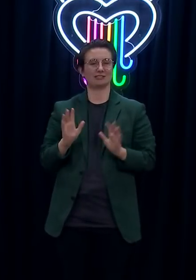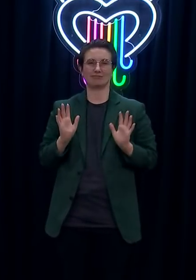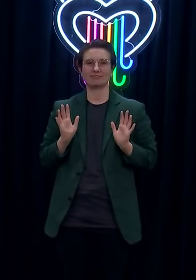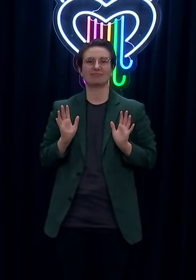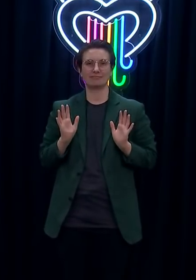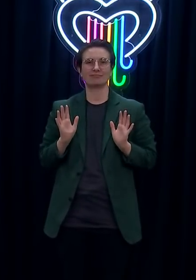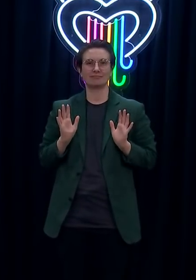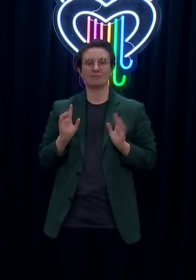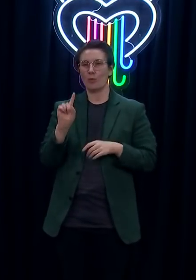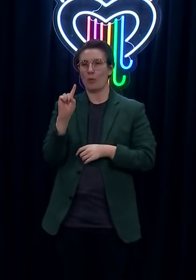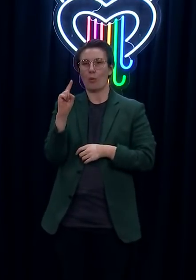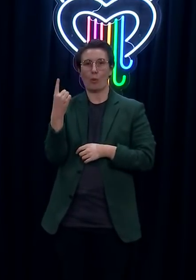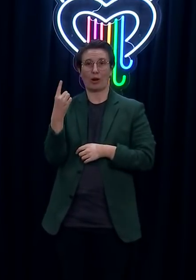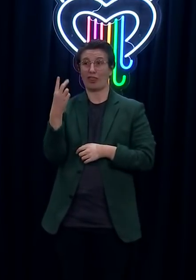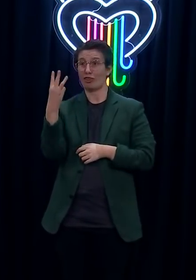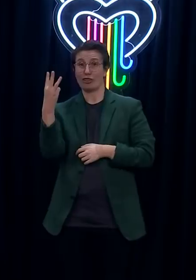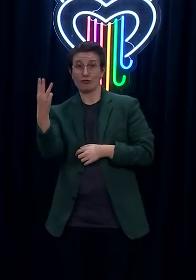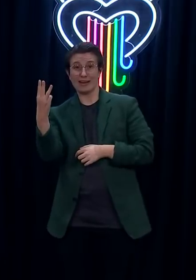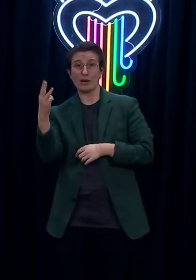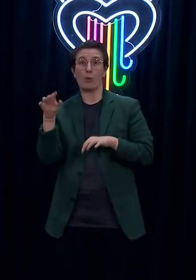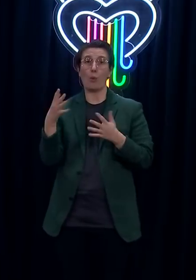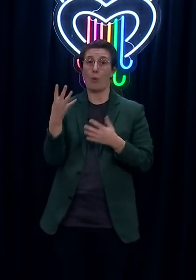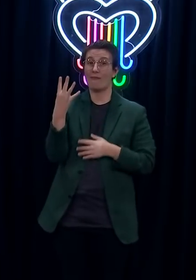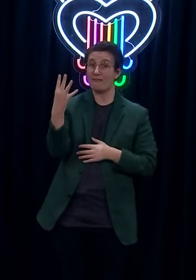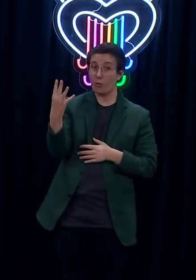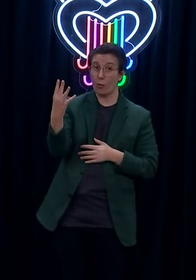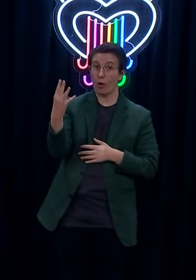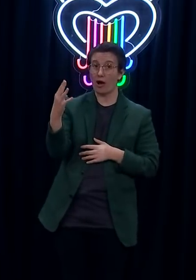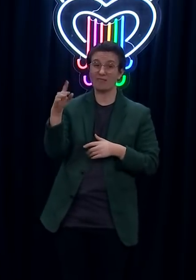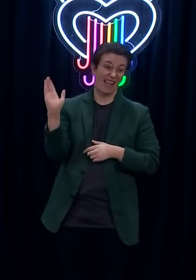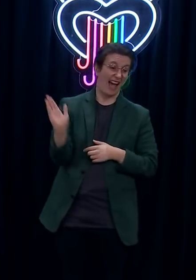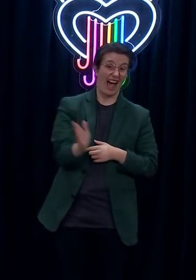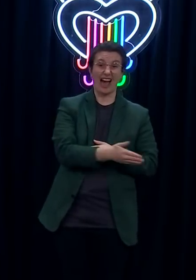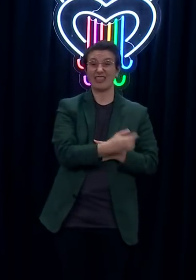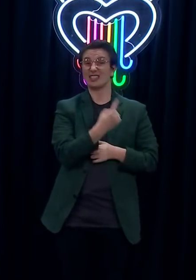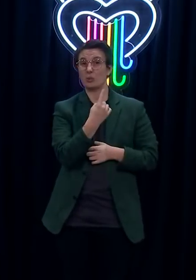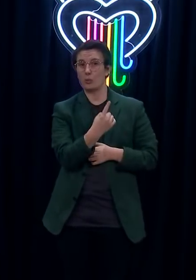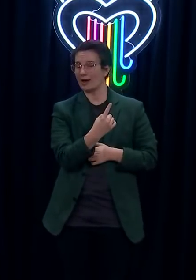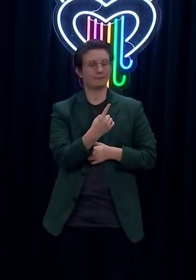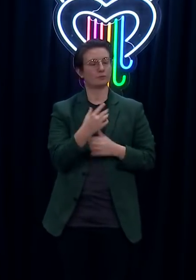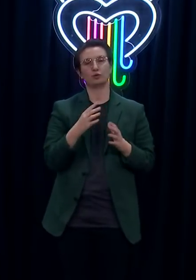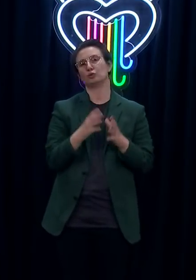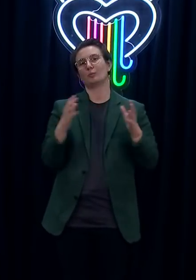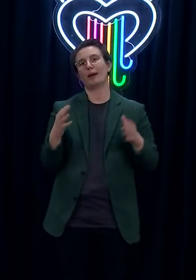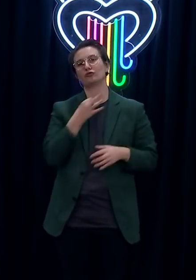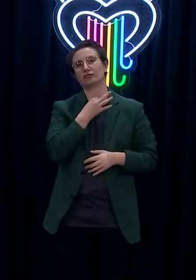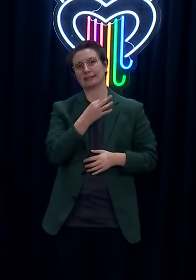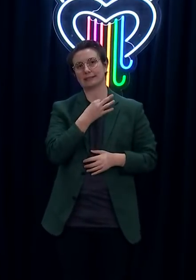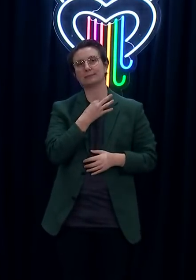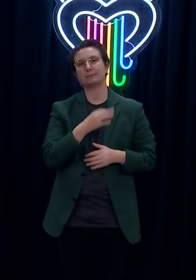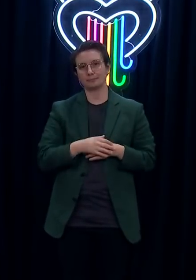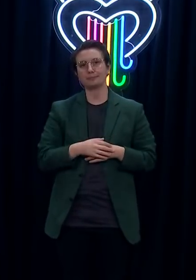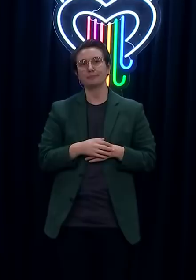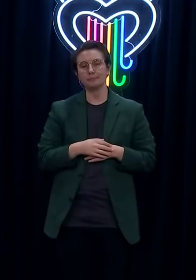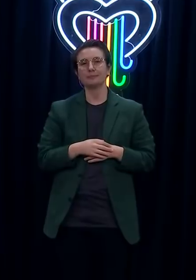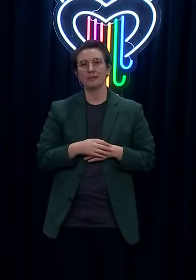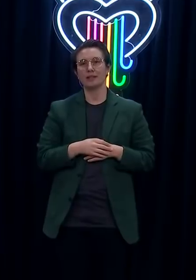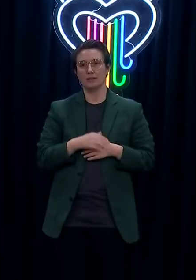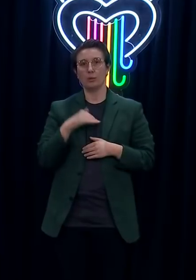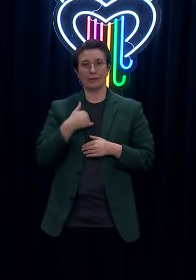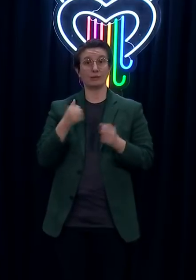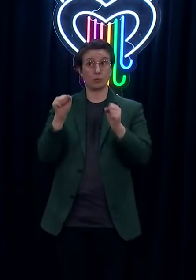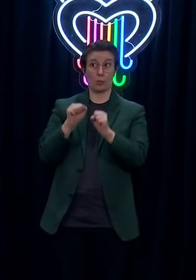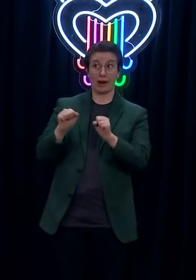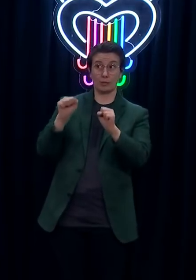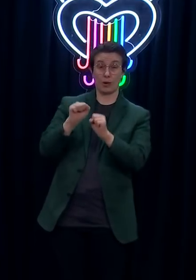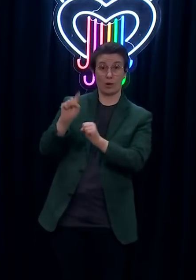there may be less risk once we're in a 3, because that's a sign that we believe we've got it, broadly speaking, in a controlled and managed way,